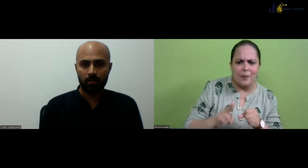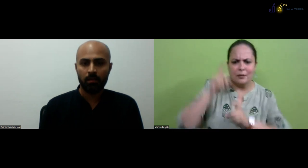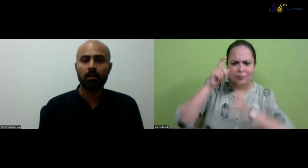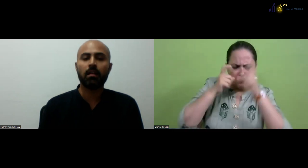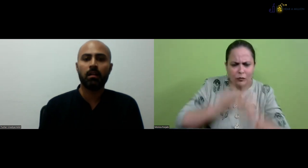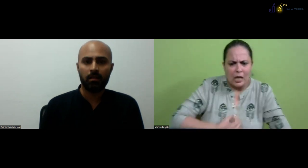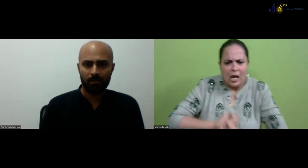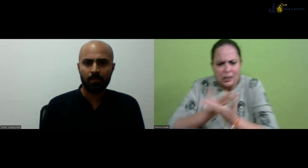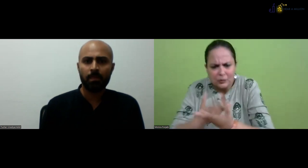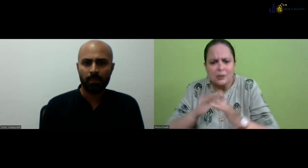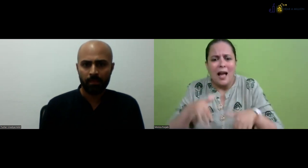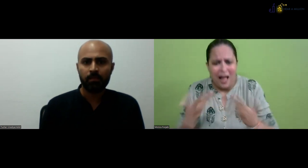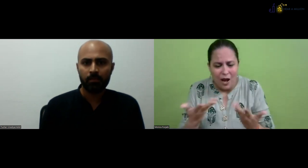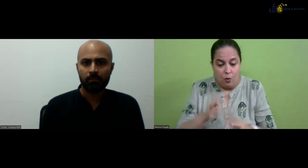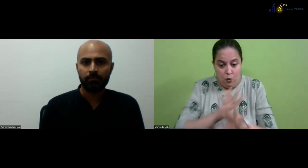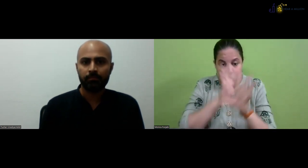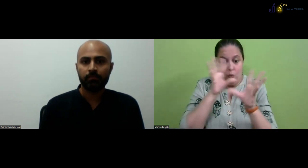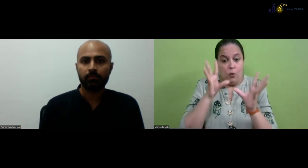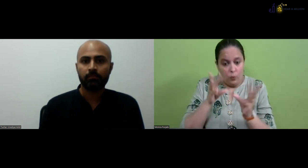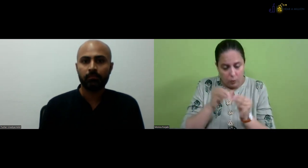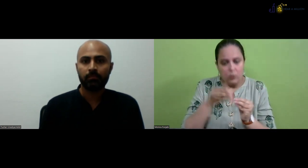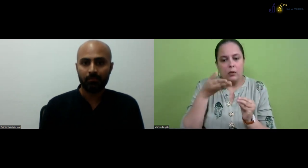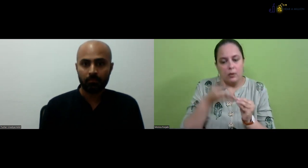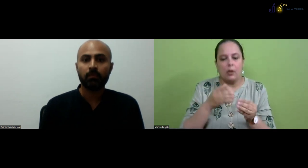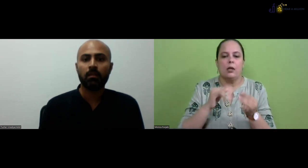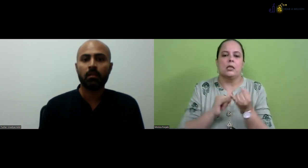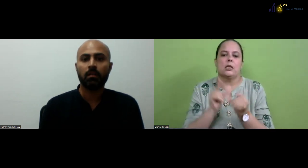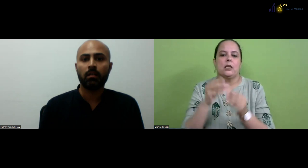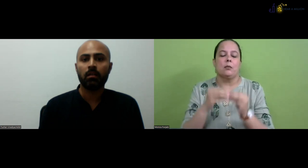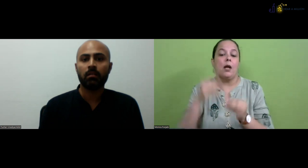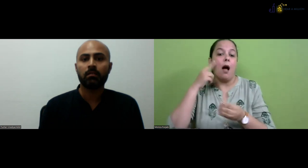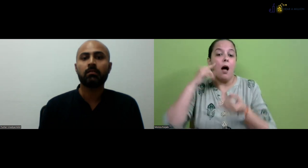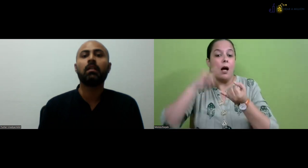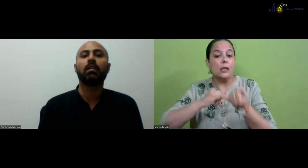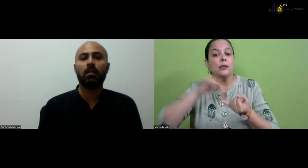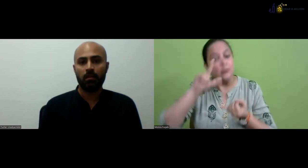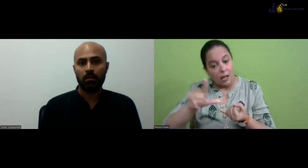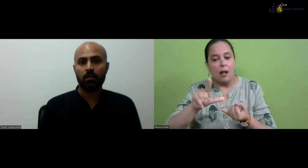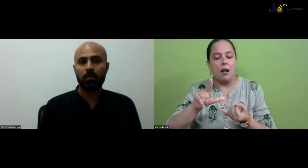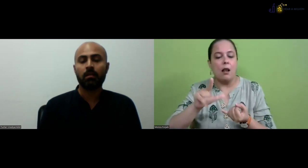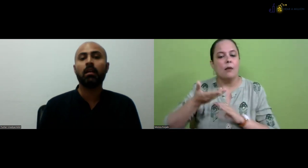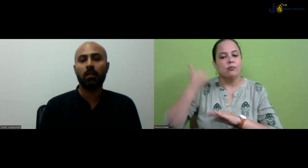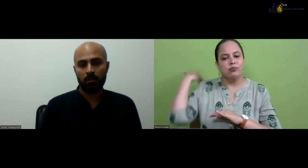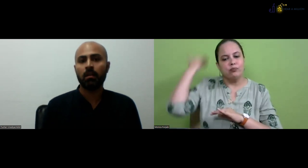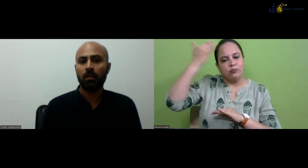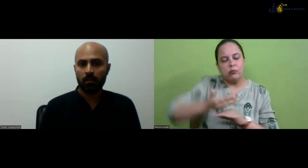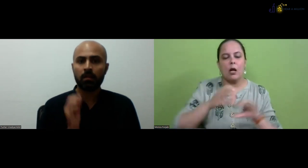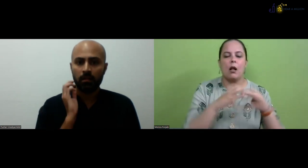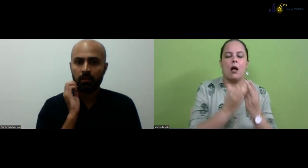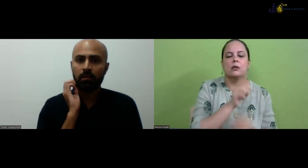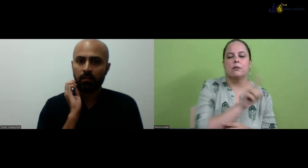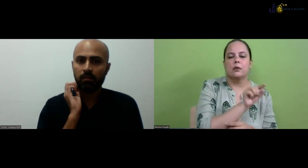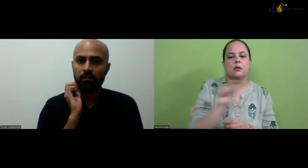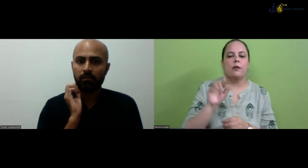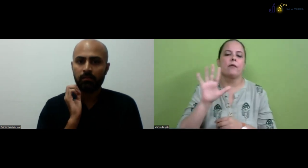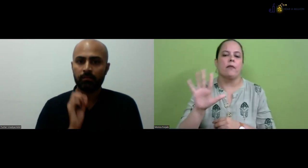people are good, some deaf students are good signer. So we have to teach them everything, right? The, the subject, we